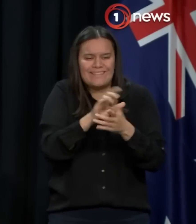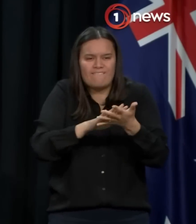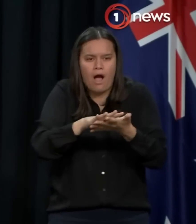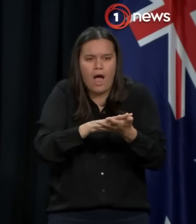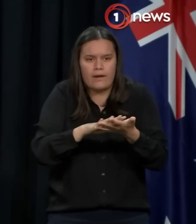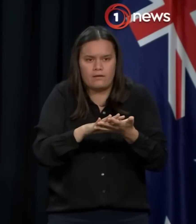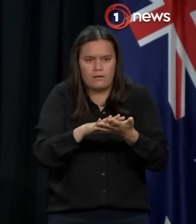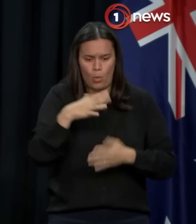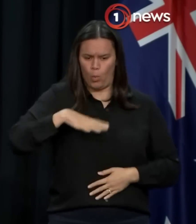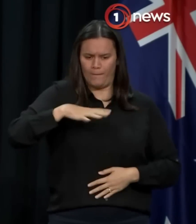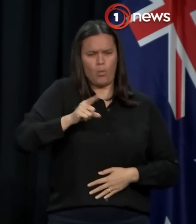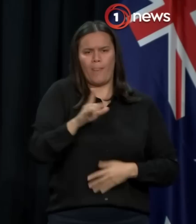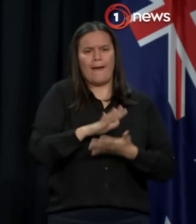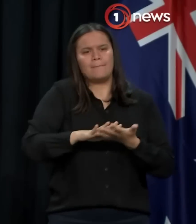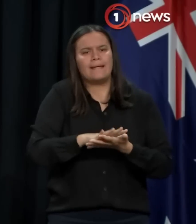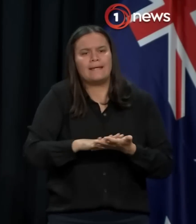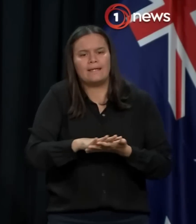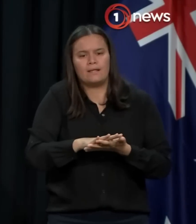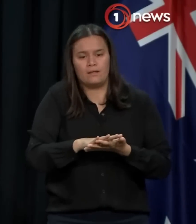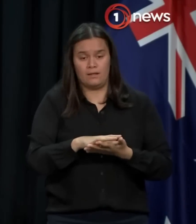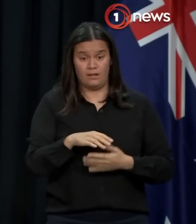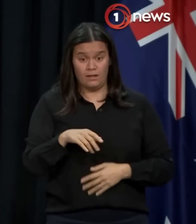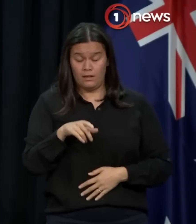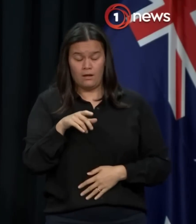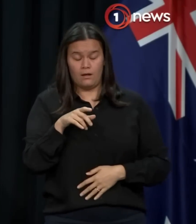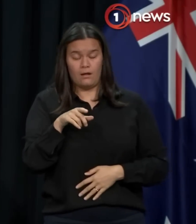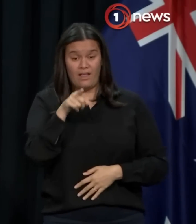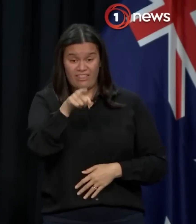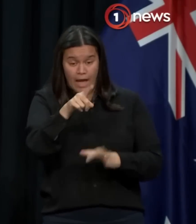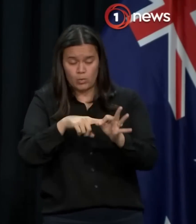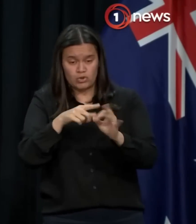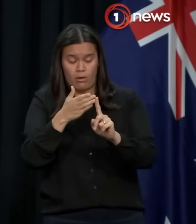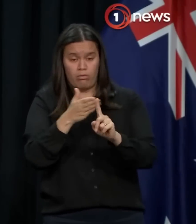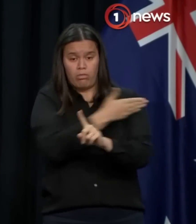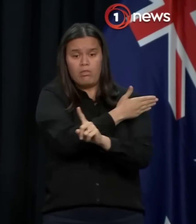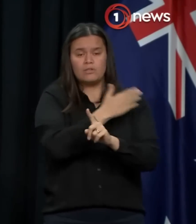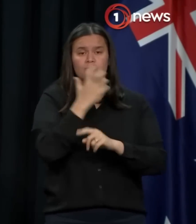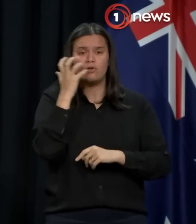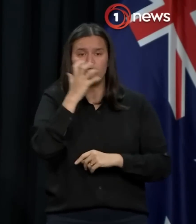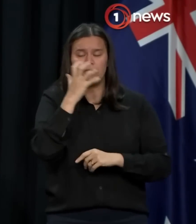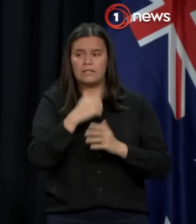To be honest, Sean, that question's come slightly out of left field for me.